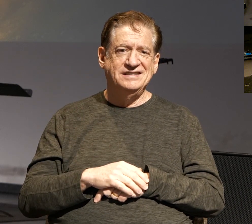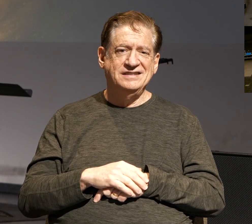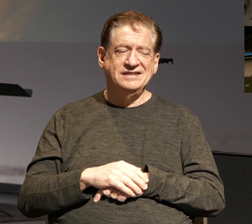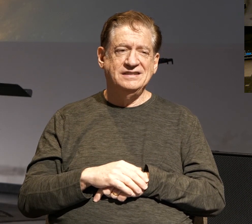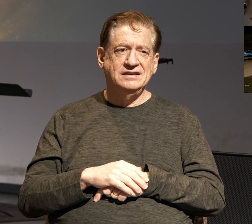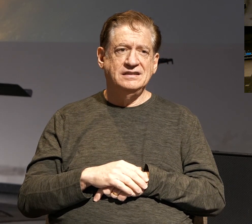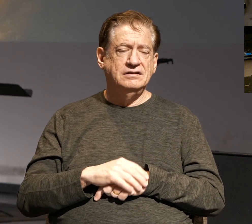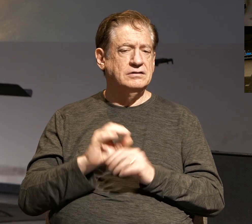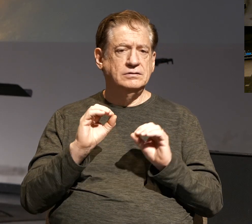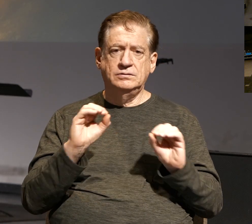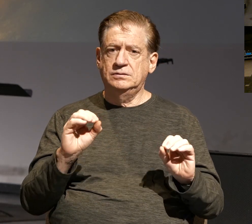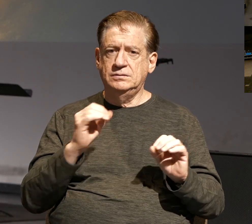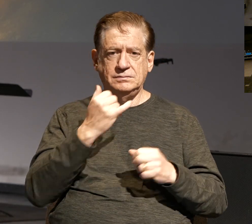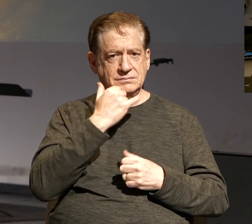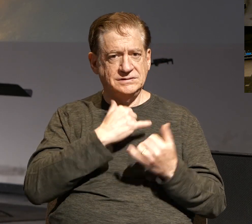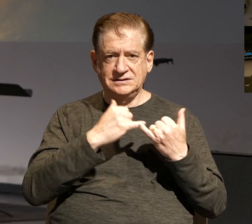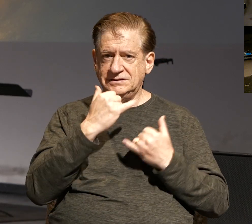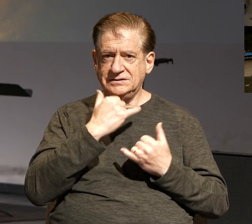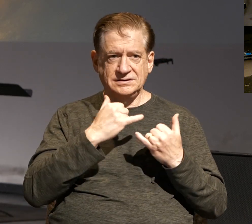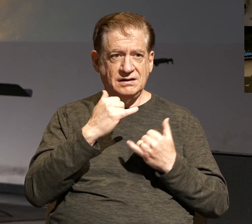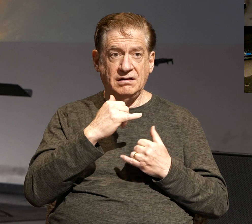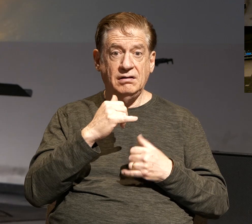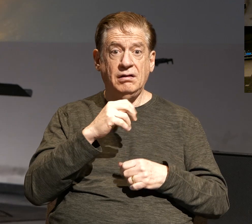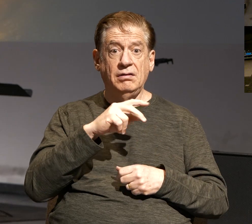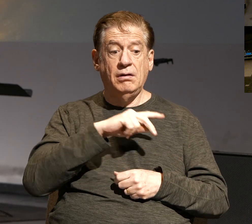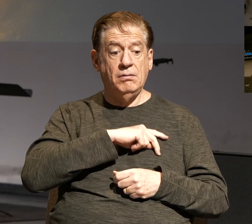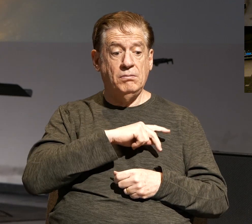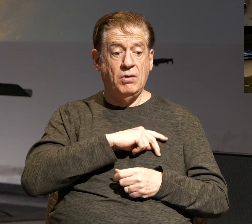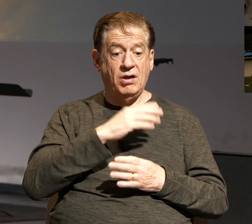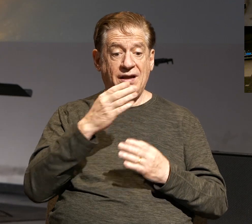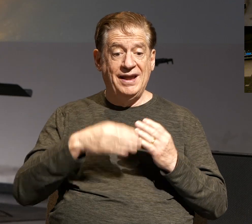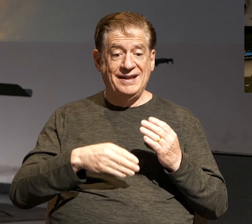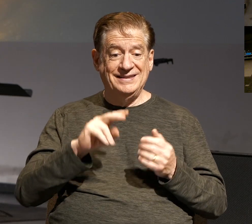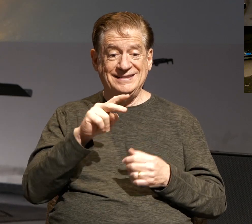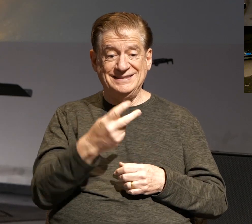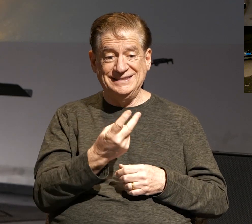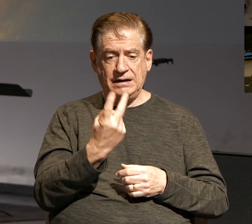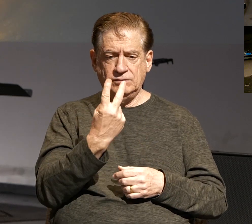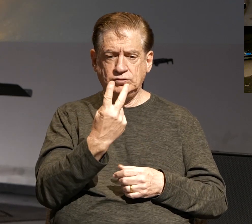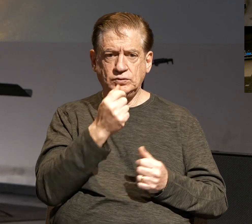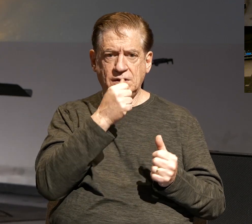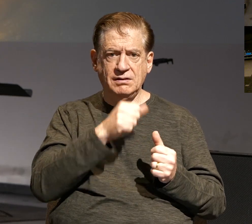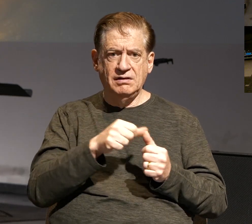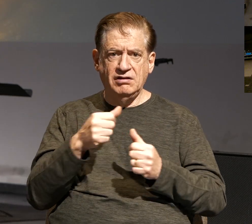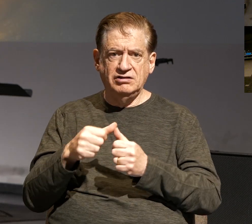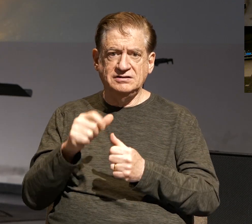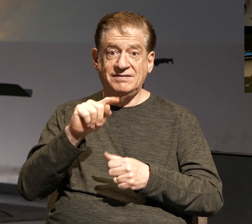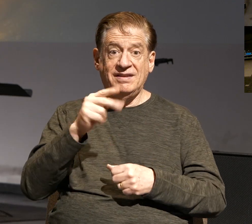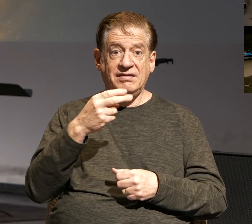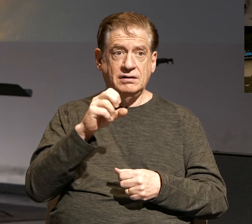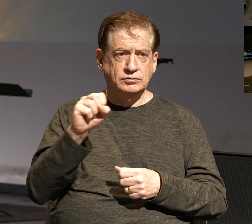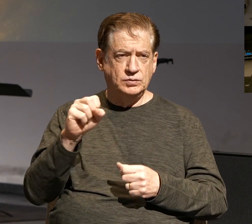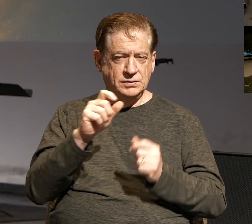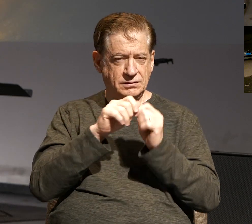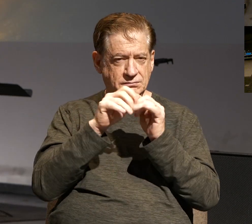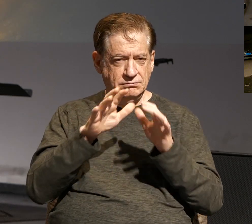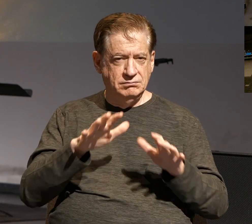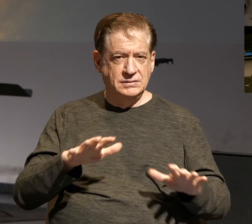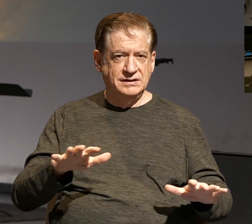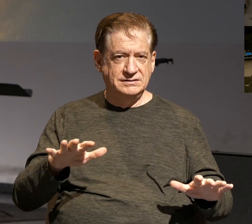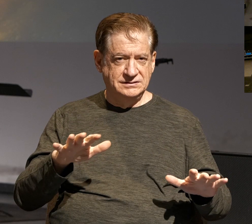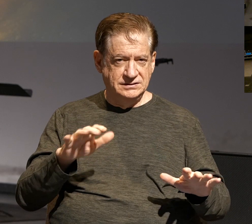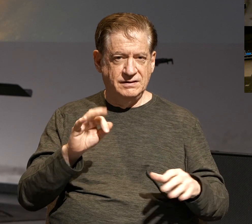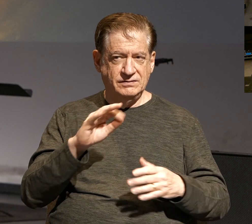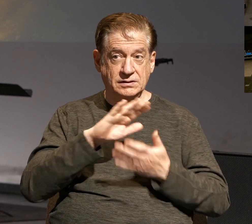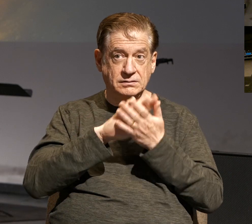It's no mistake that Paul ends the second of his two letters to the Thessalonians with a blessing of peace